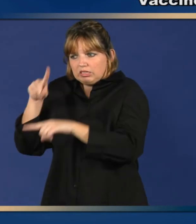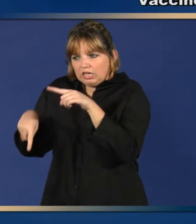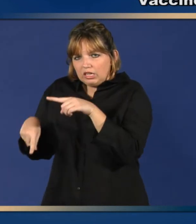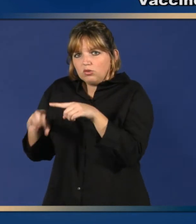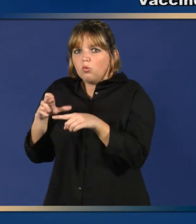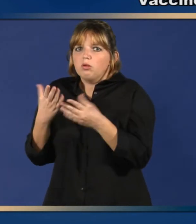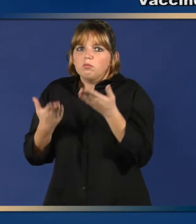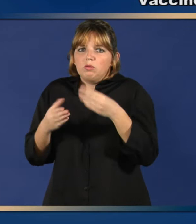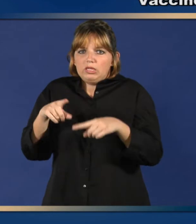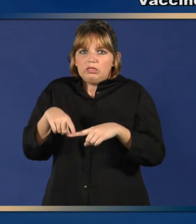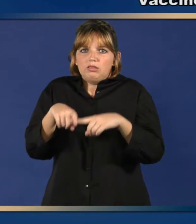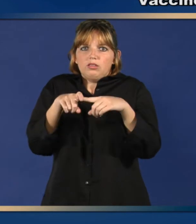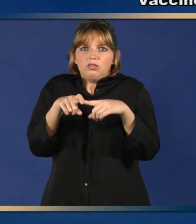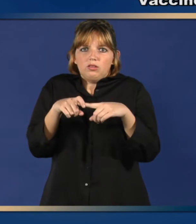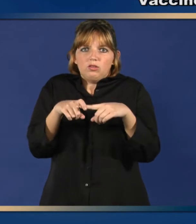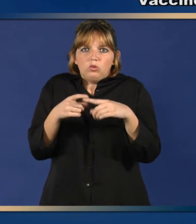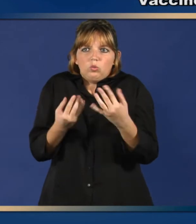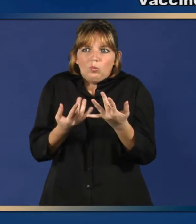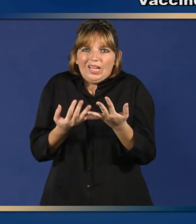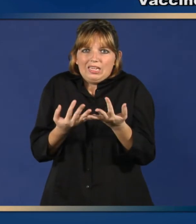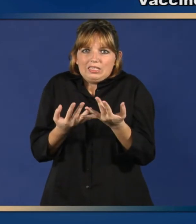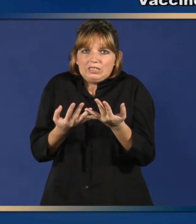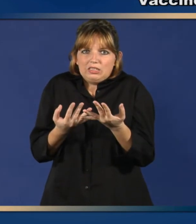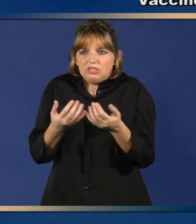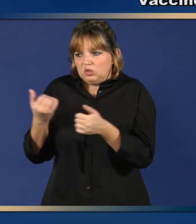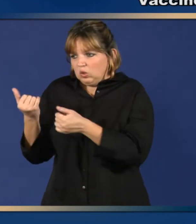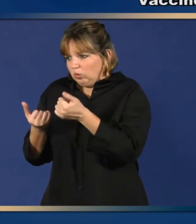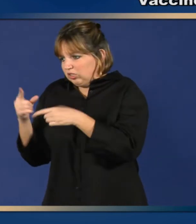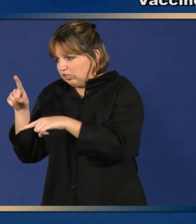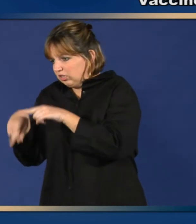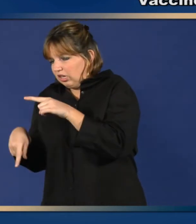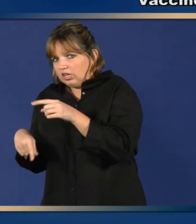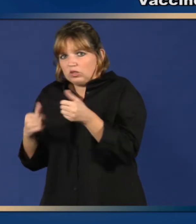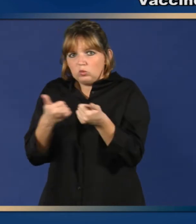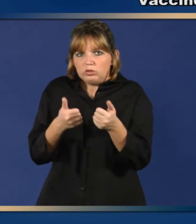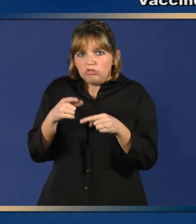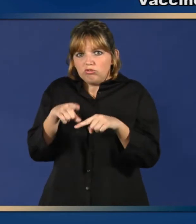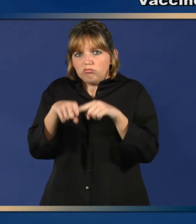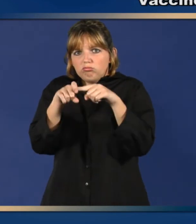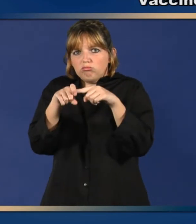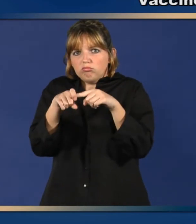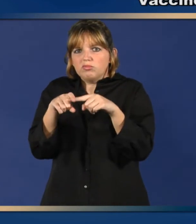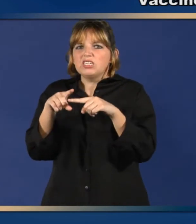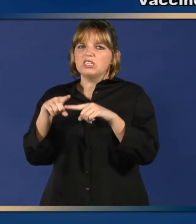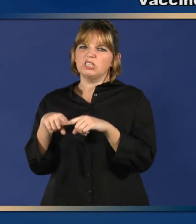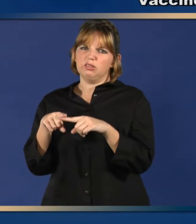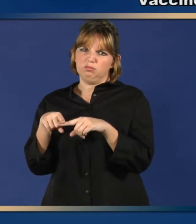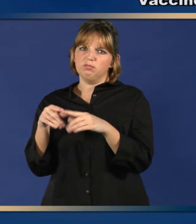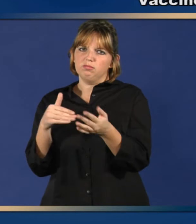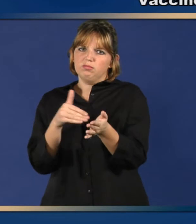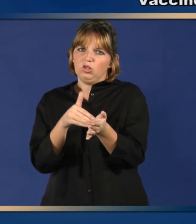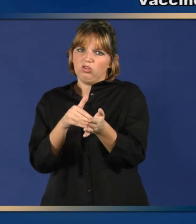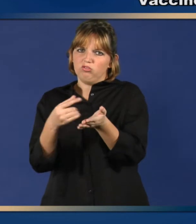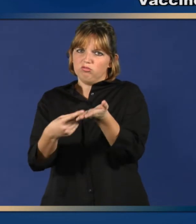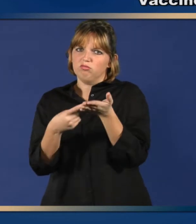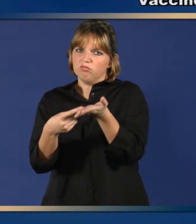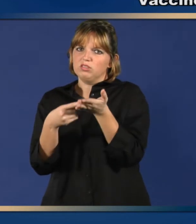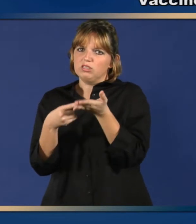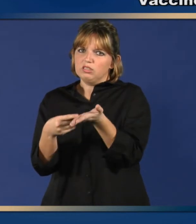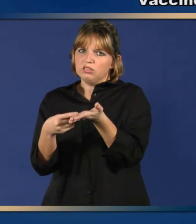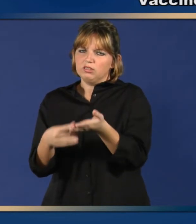Since each child is different, your child's doctor will know what is best for your child. You should get